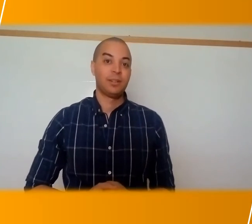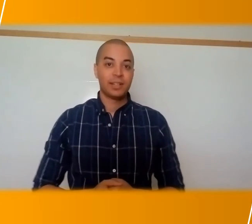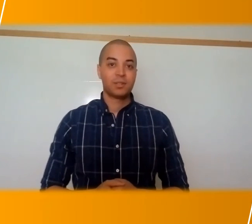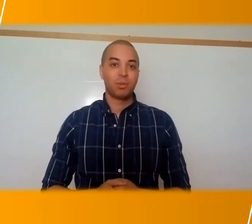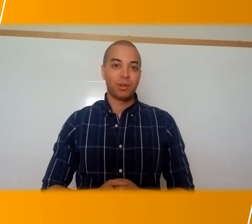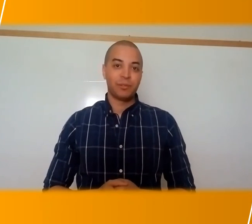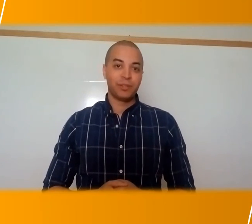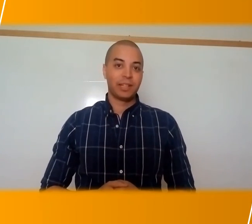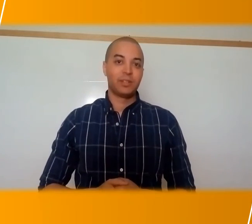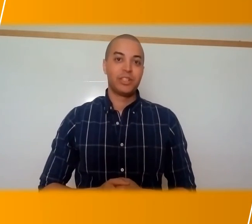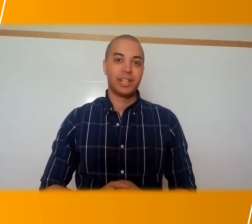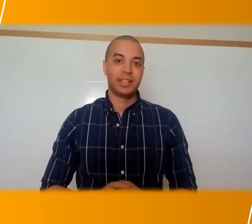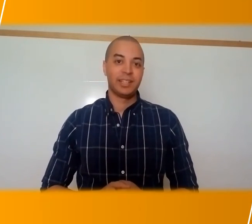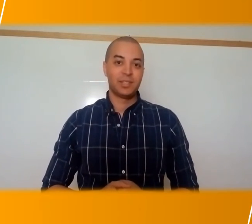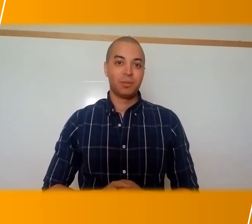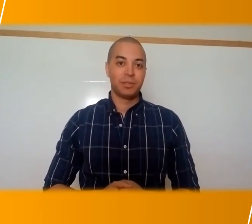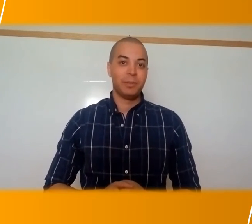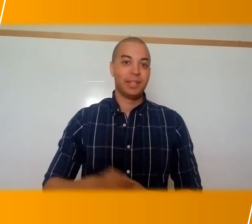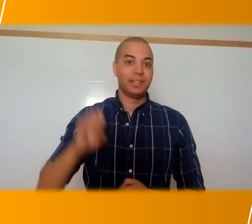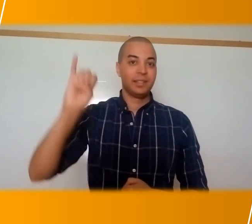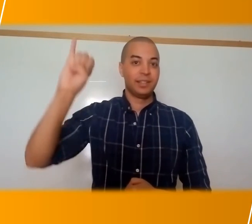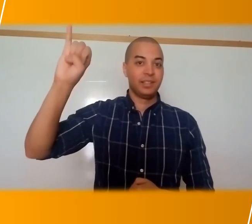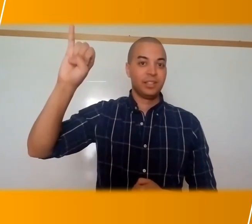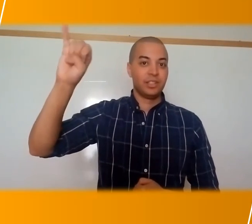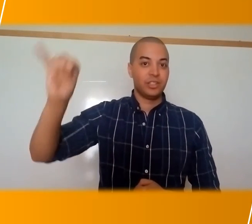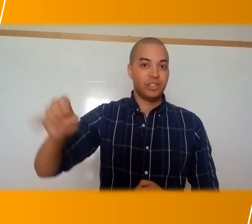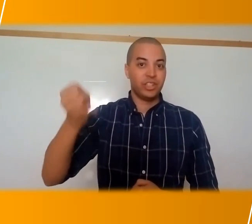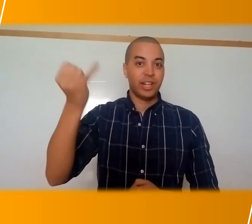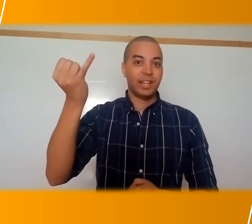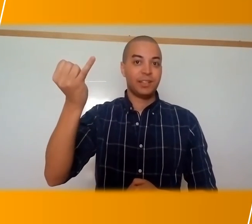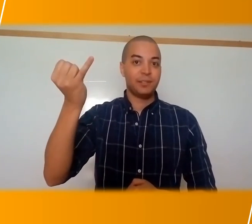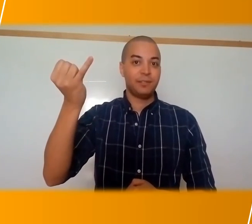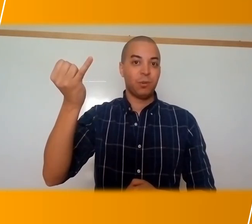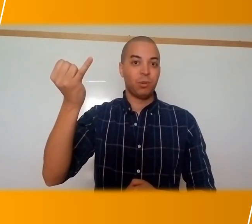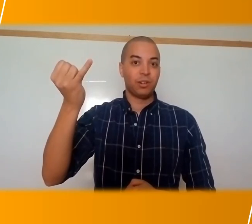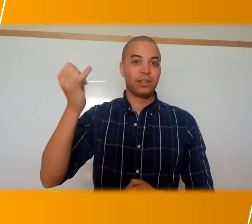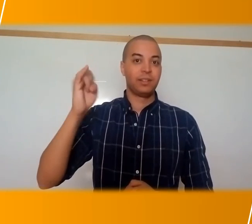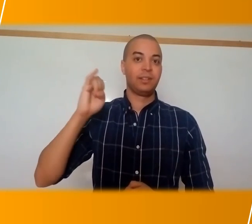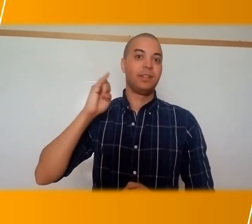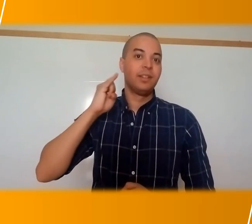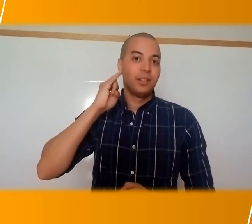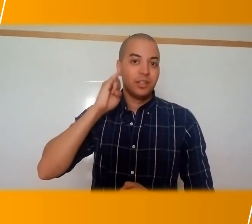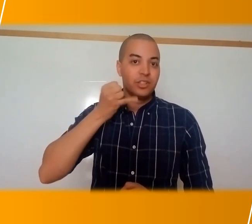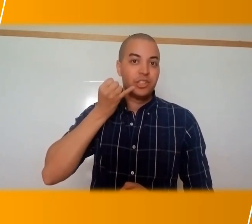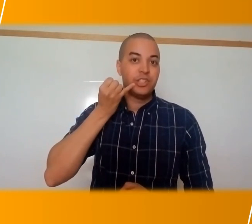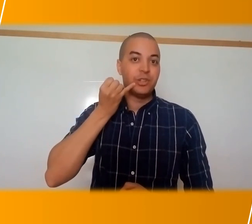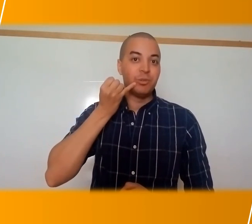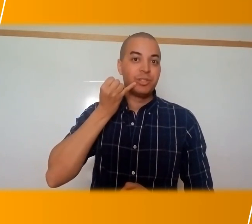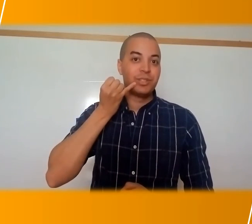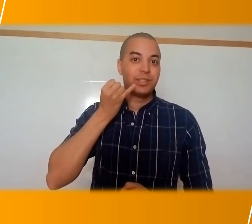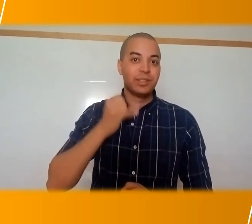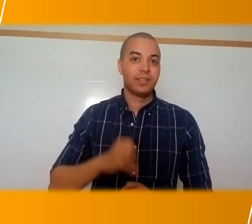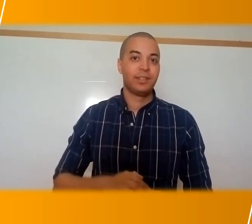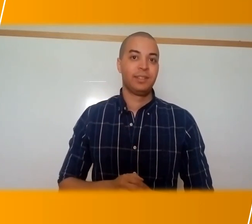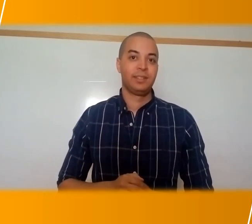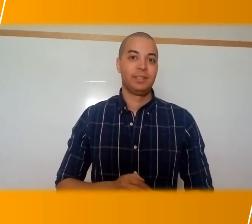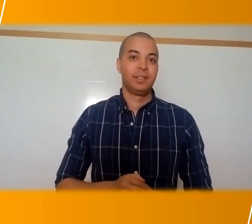Our next word for letter J is going to be J for juice.